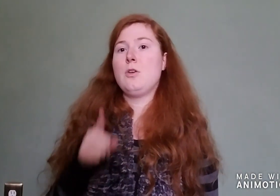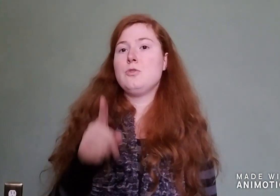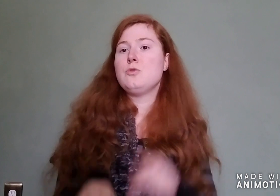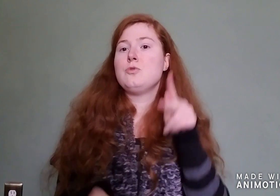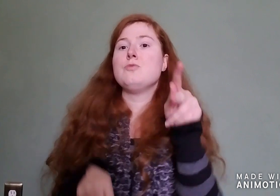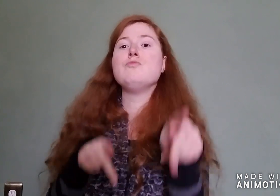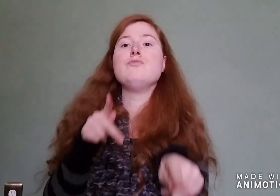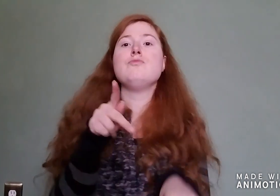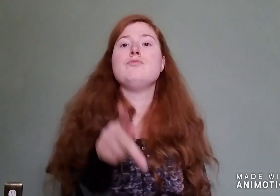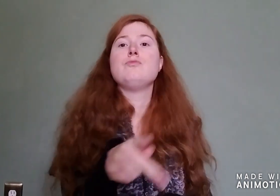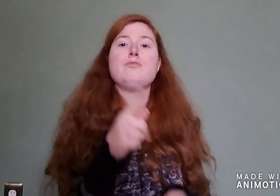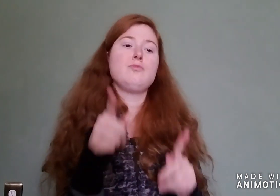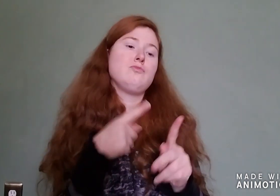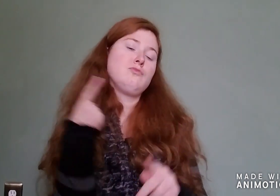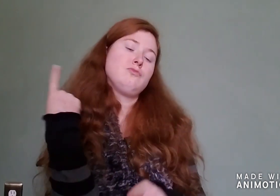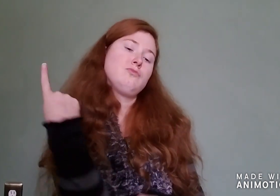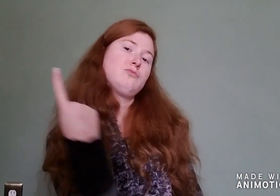you'll go down in history.